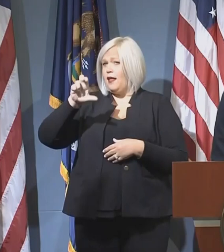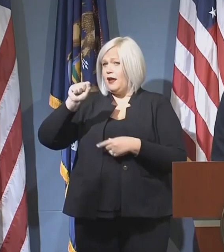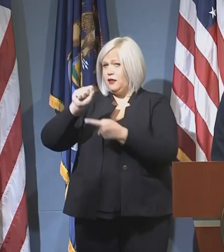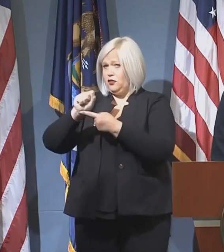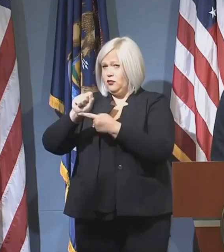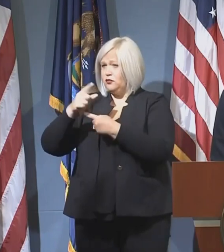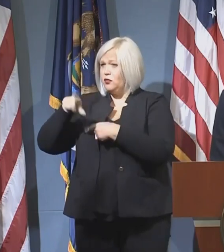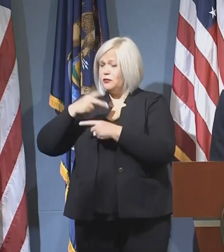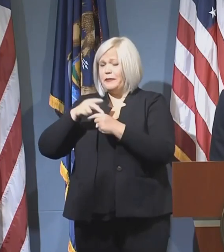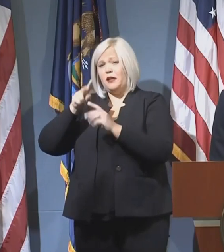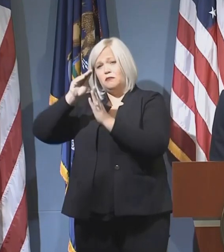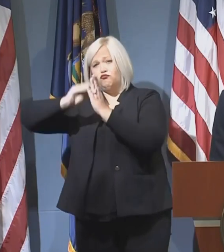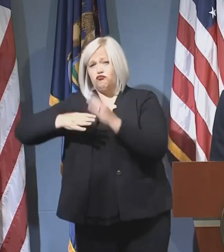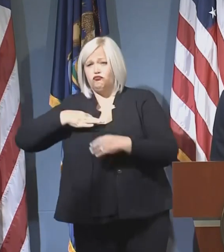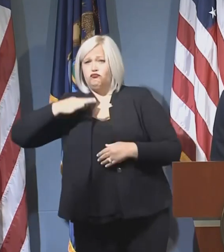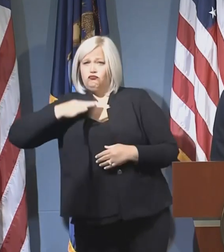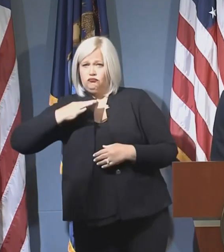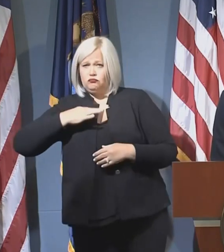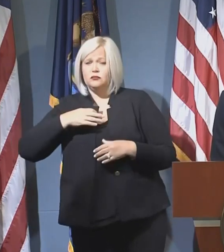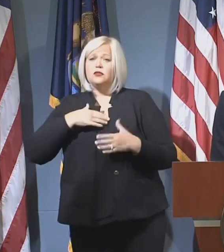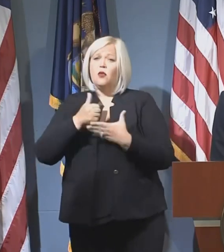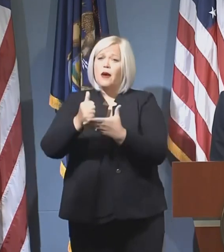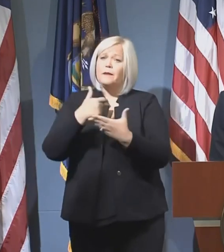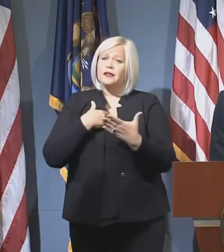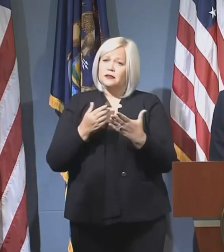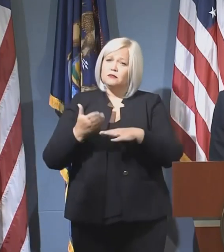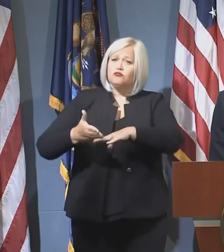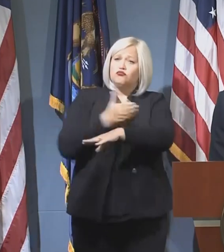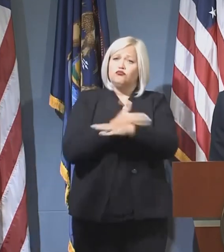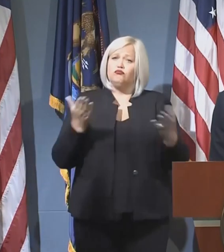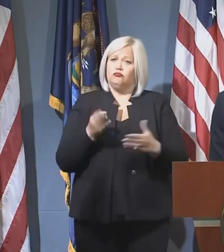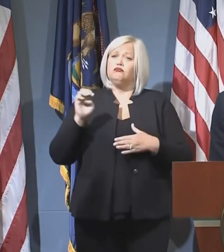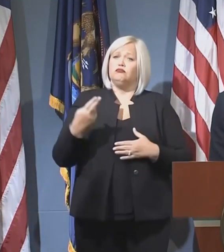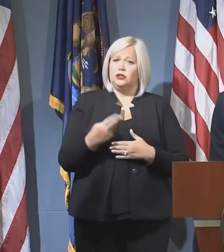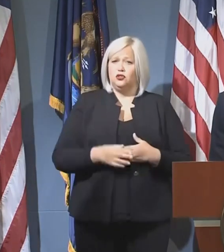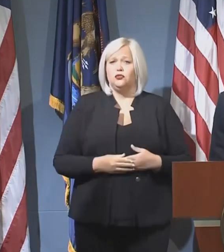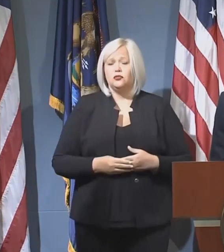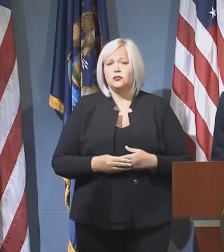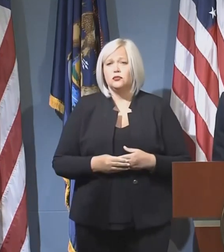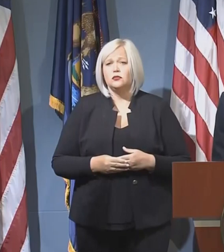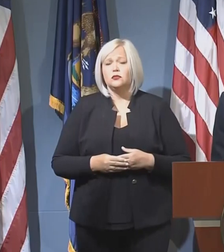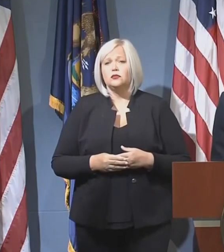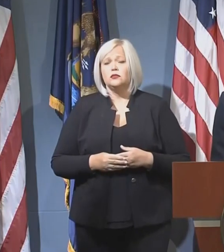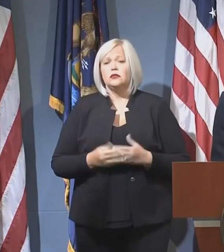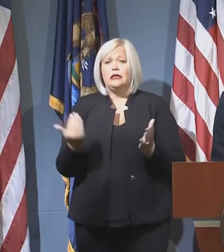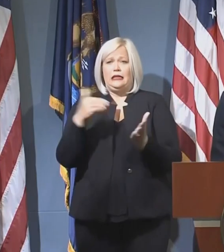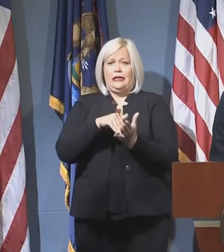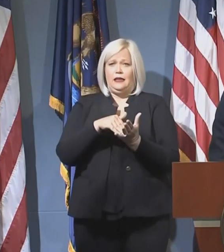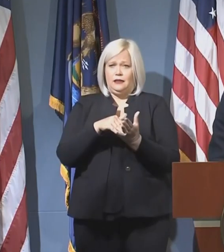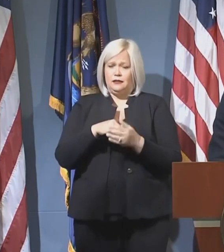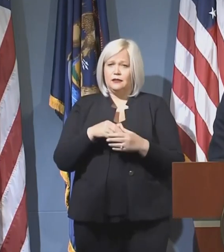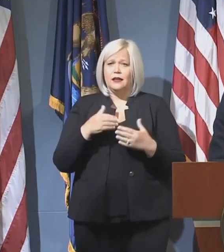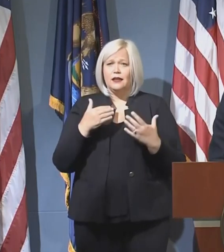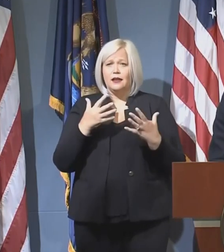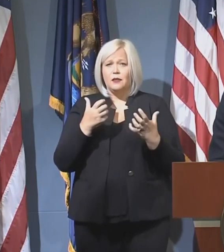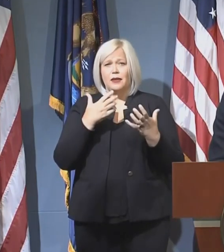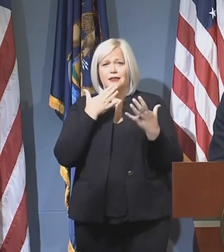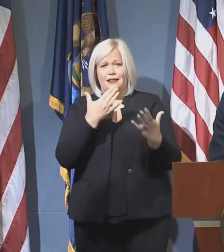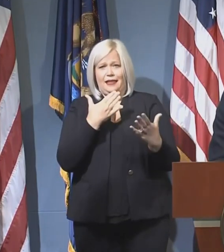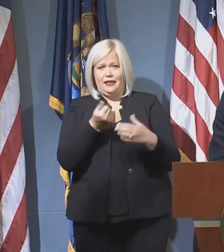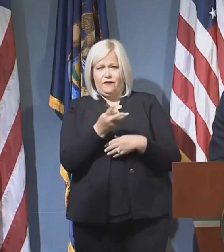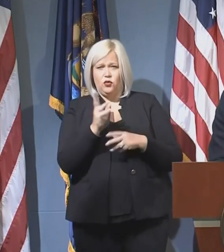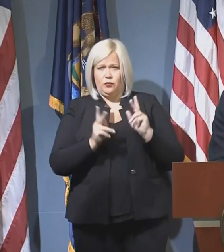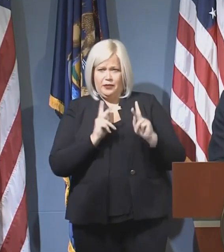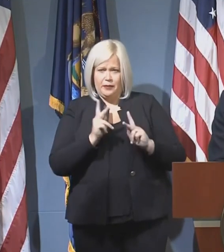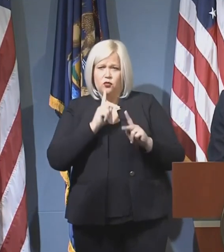thank our heroes and expand opportunity here in Michigan. I also want to just, again, thank a